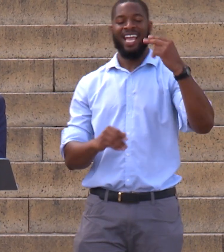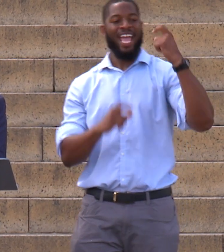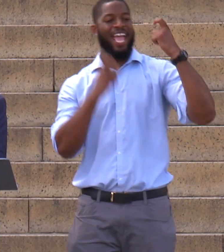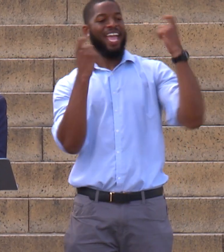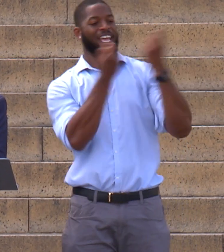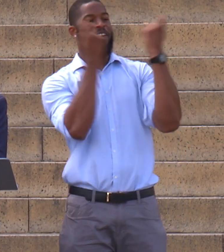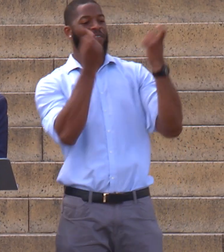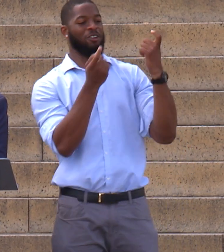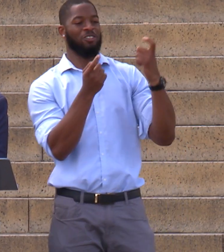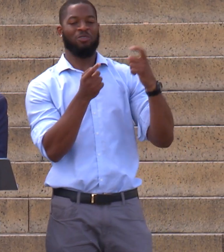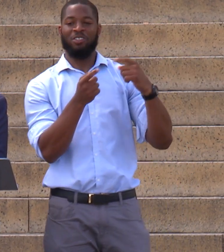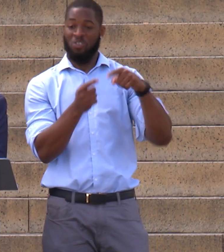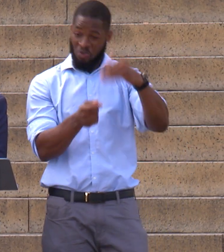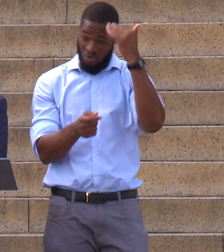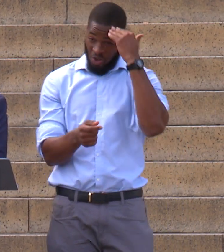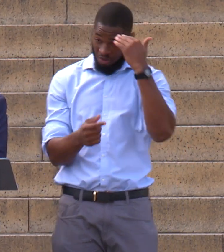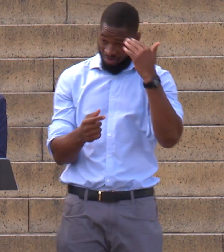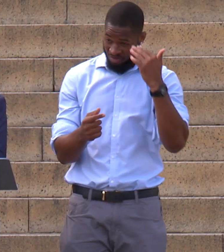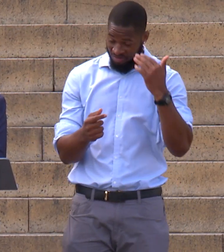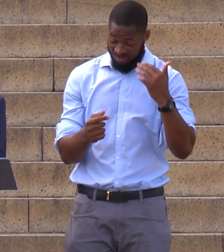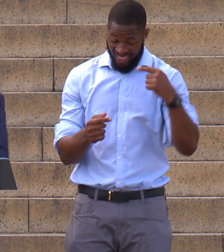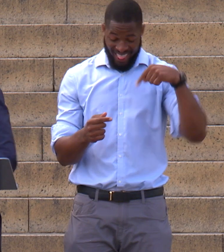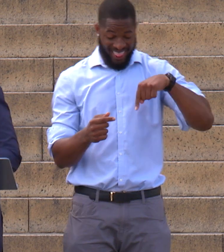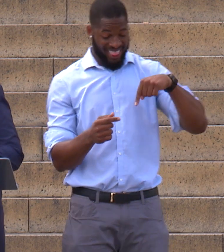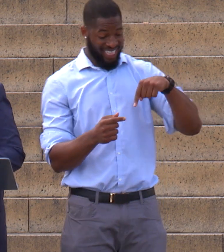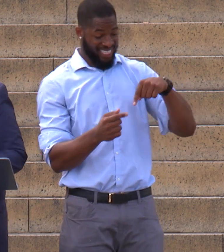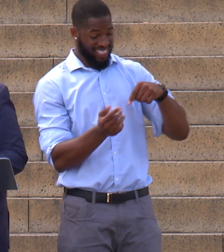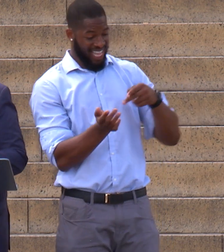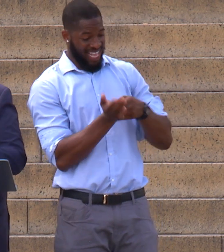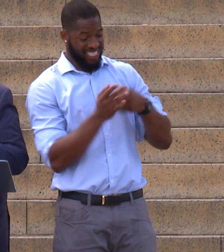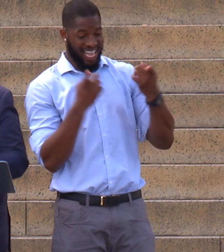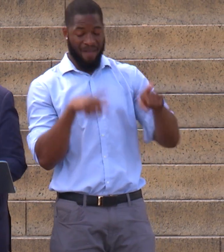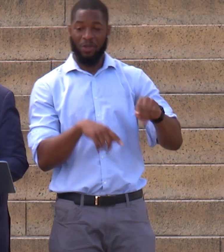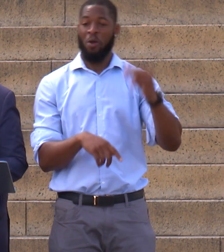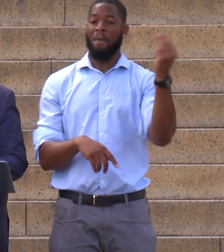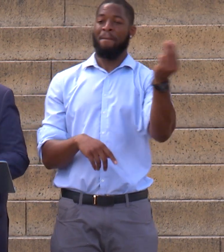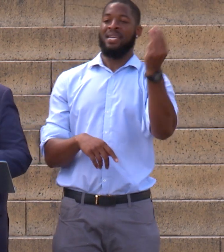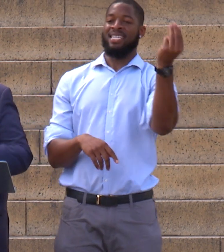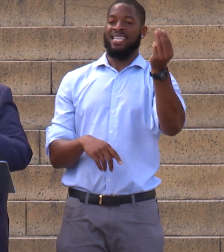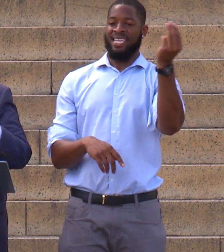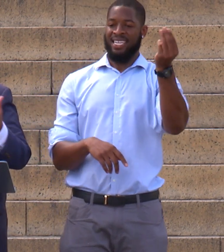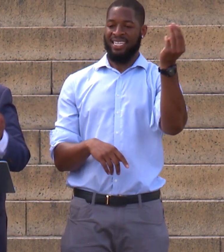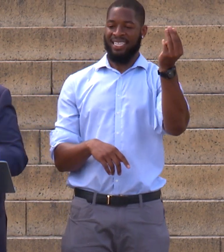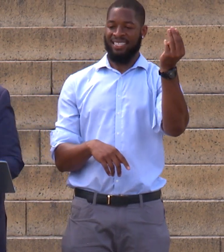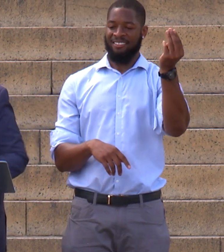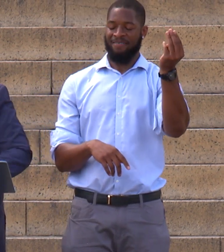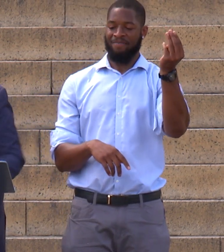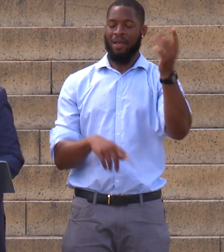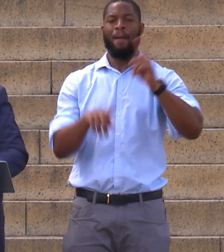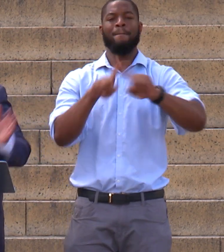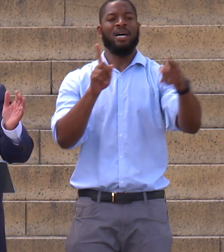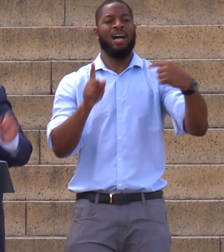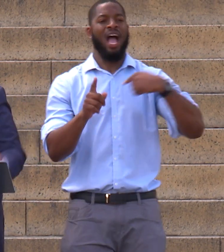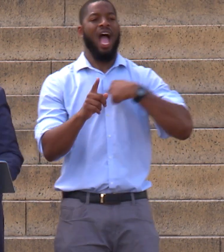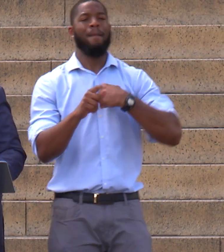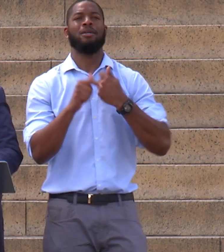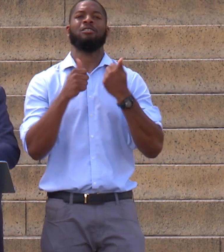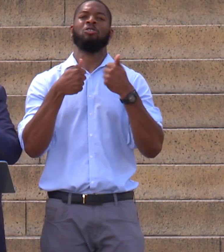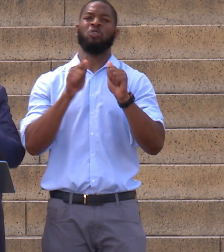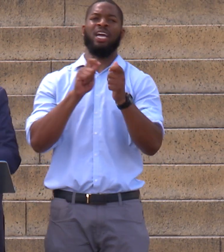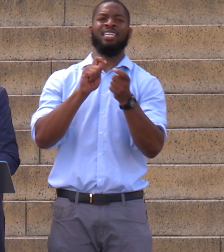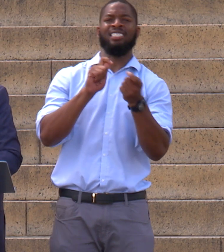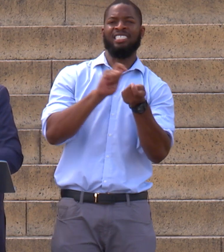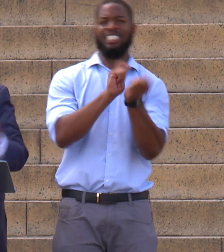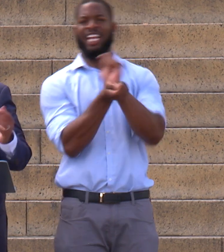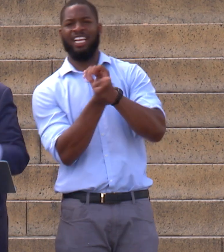it is actually Monday. But I'm going to do something a little different because our time, I'm told, has been cut to